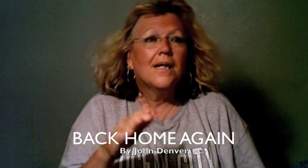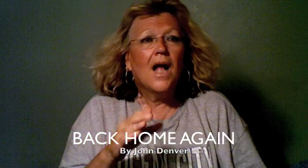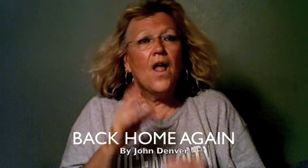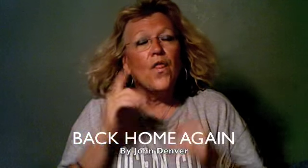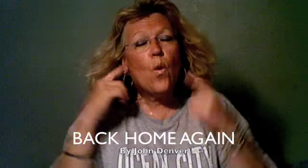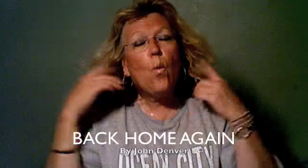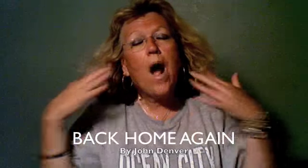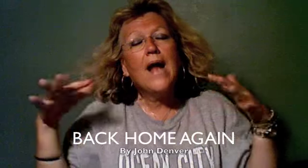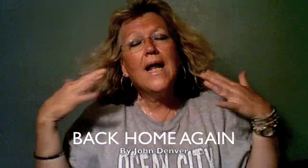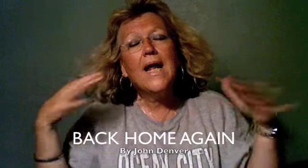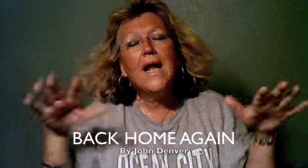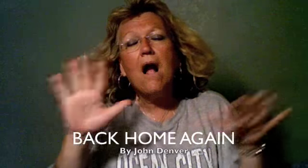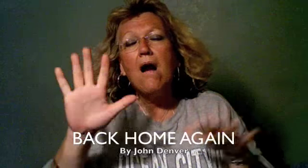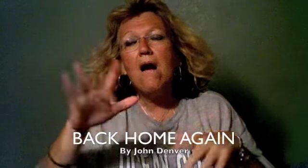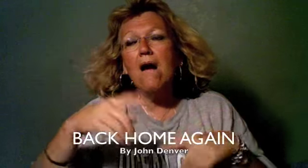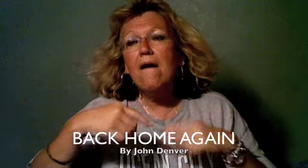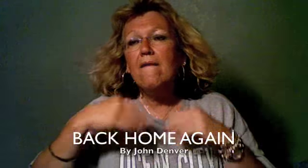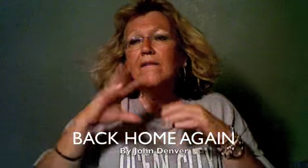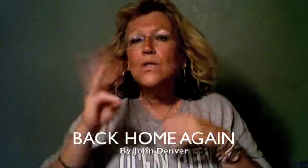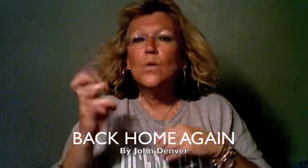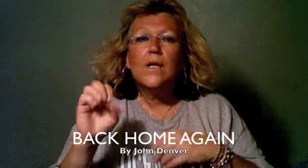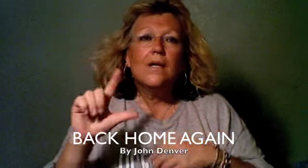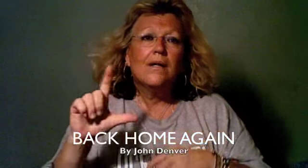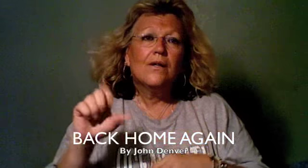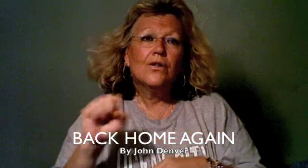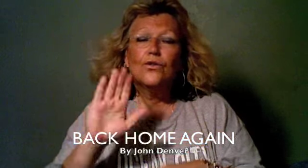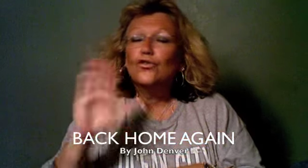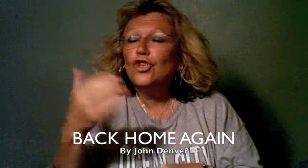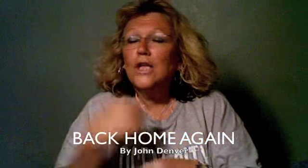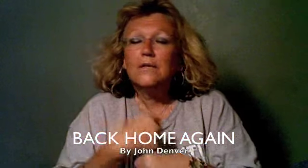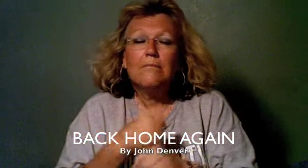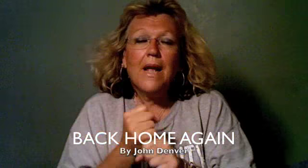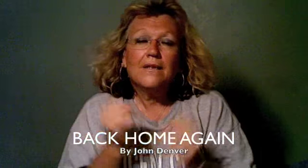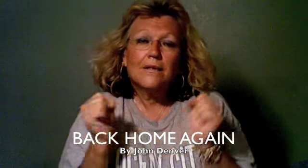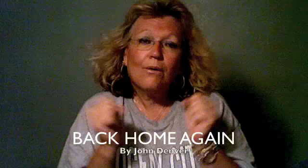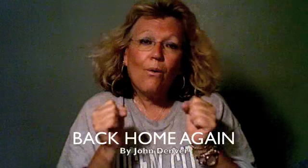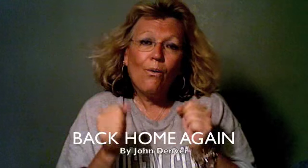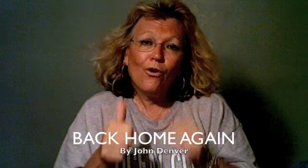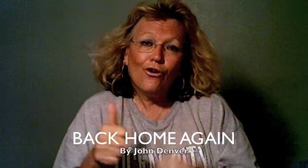The whining of his wheels just makes it colder.